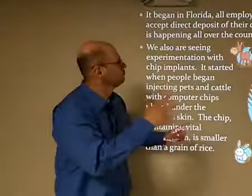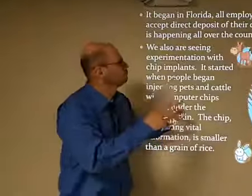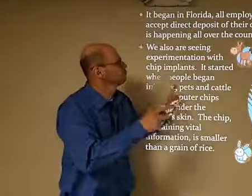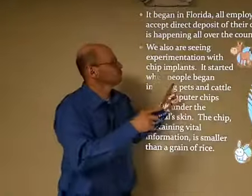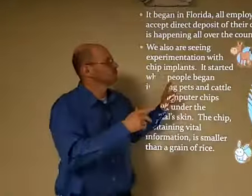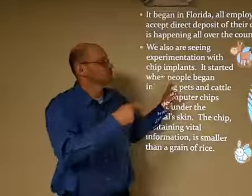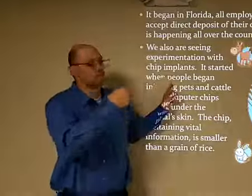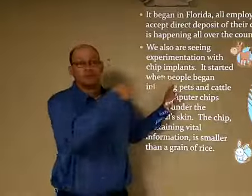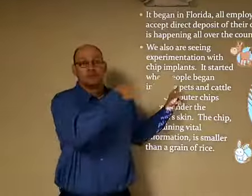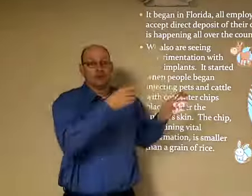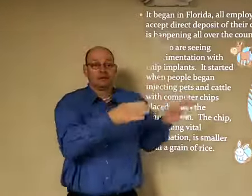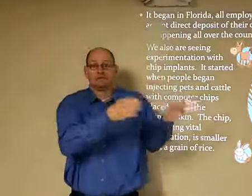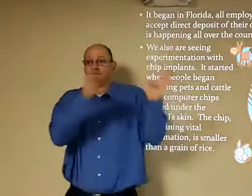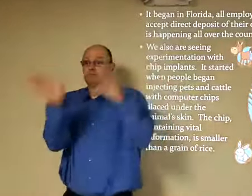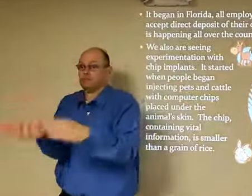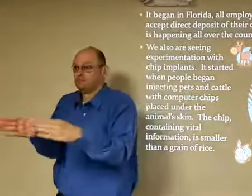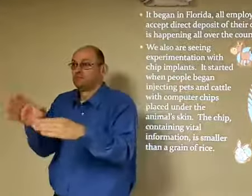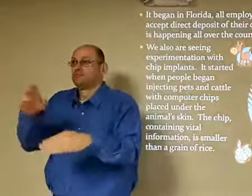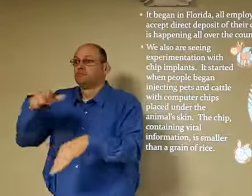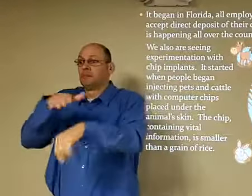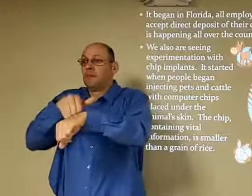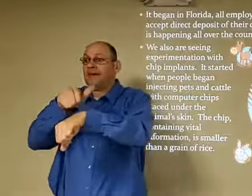And it's been happening all over the country since that time.